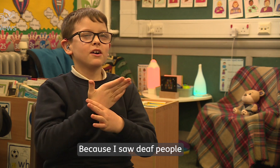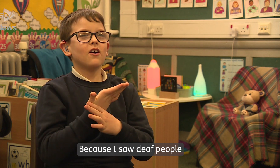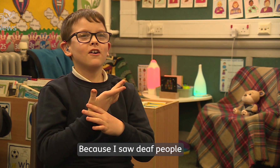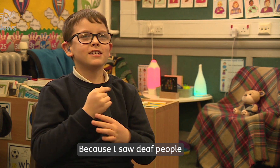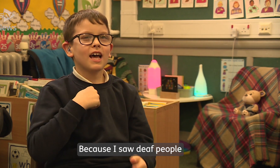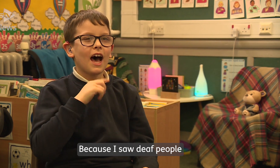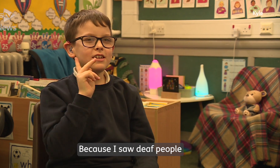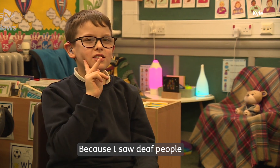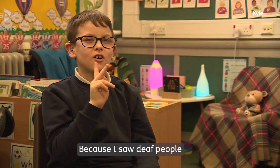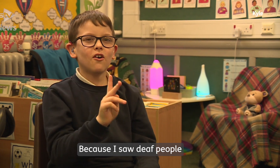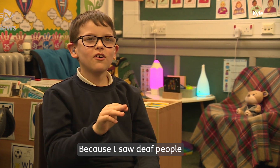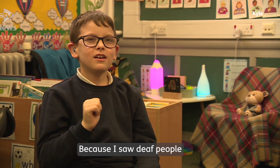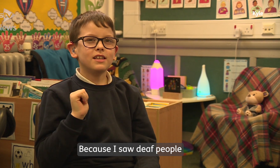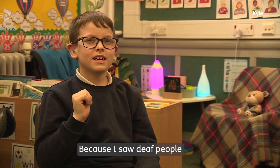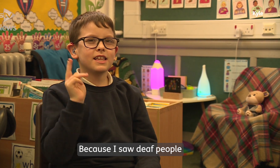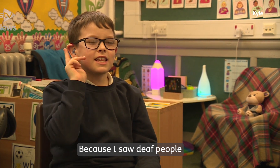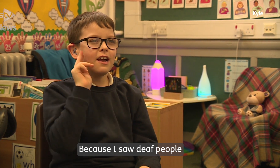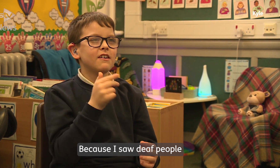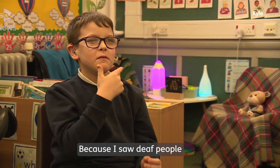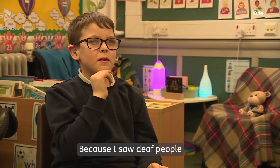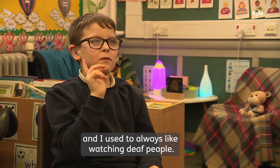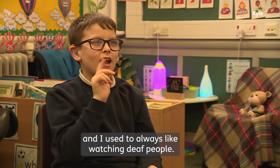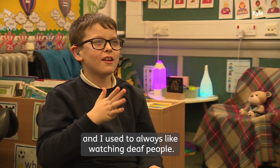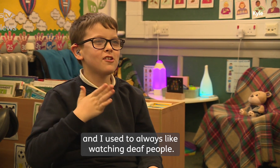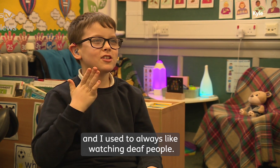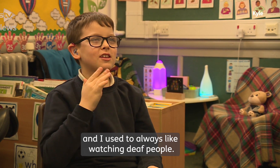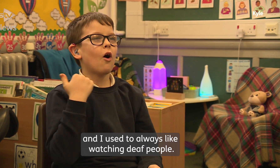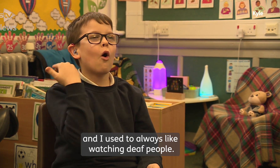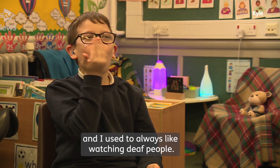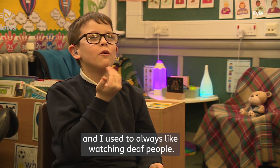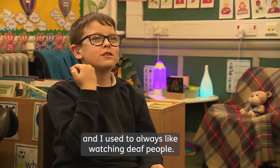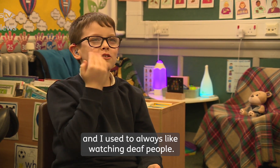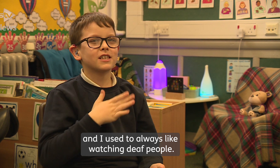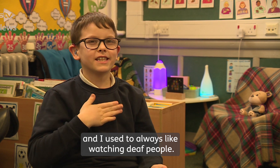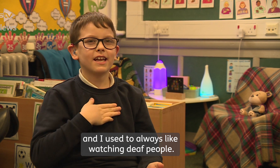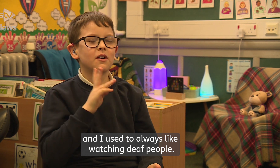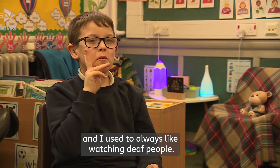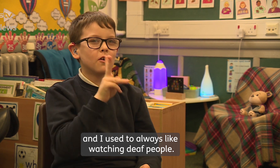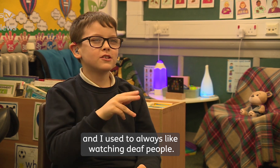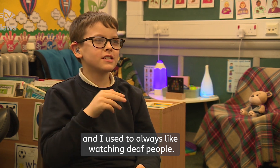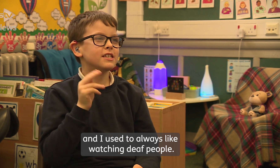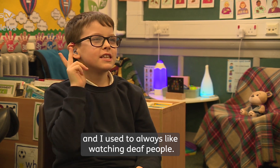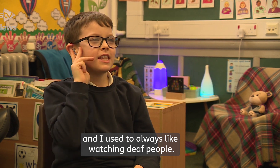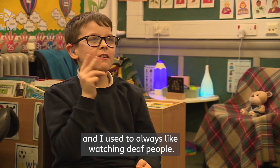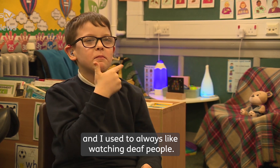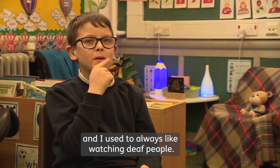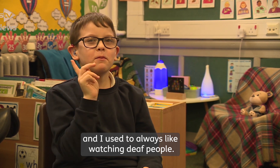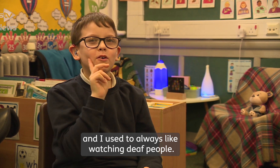I saw like deaf people and I used to always always like watching deaf people